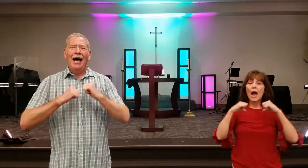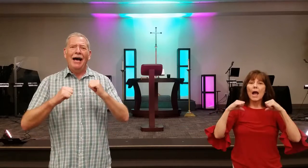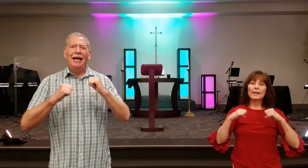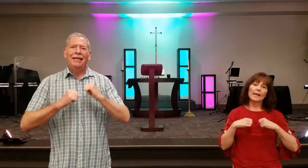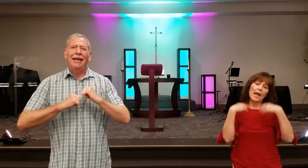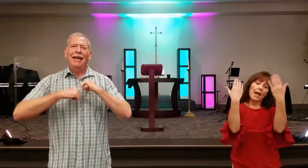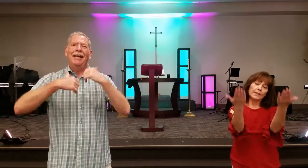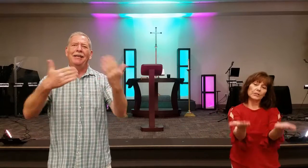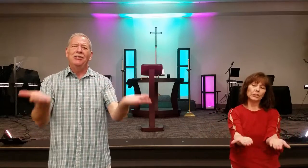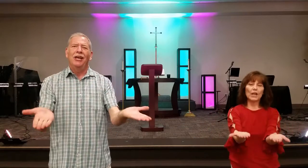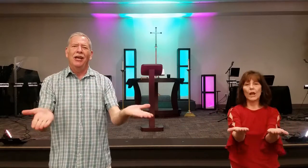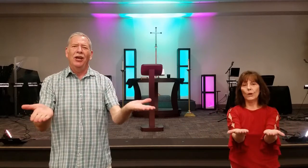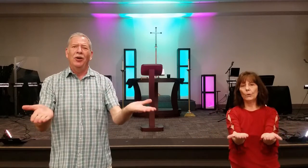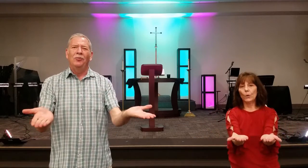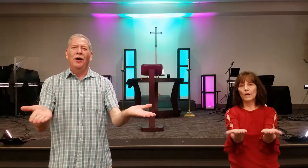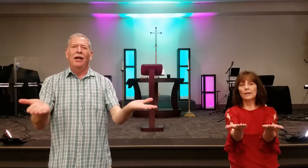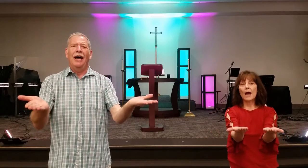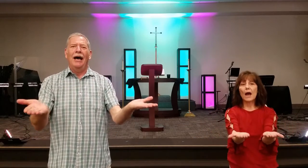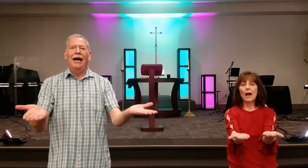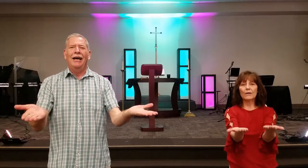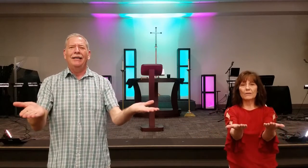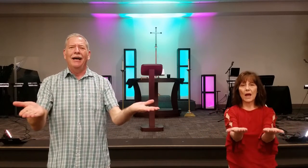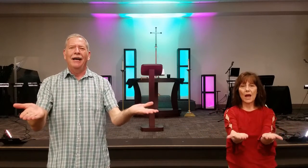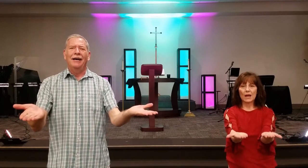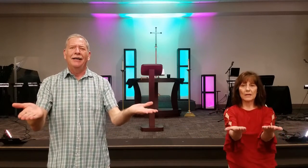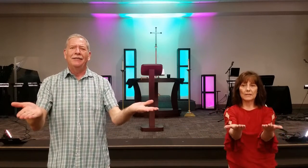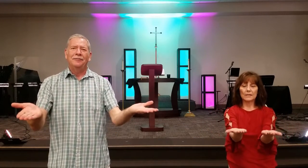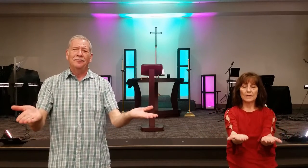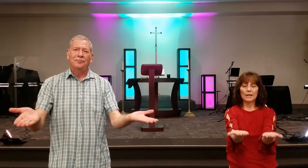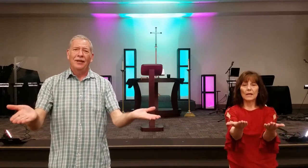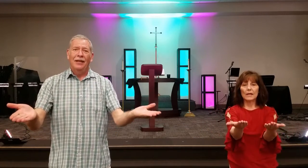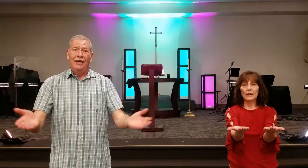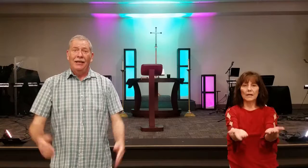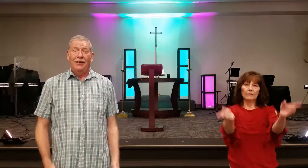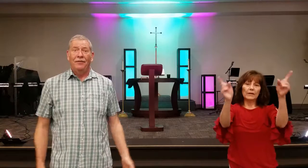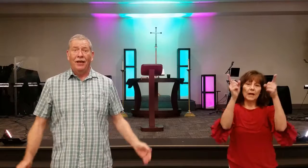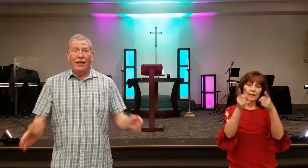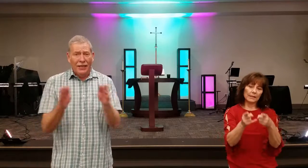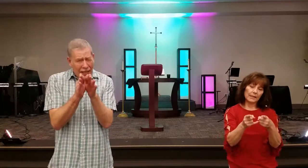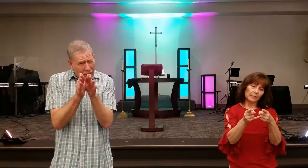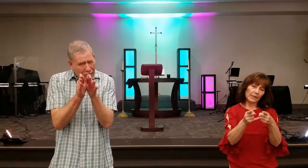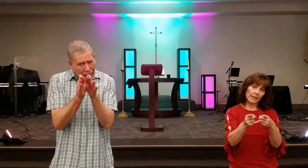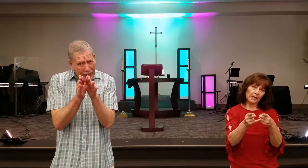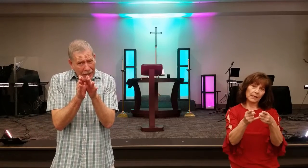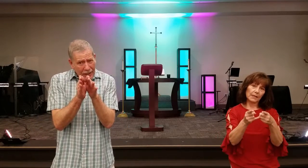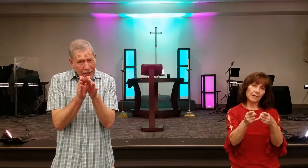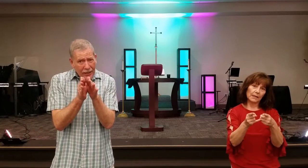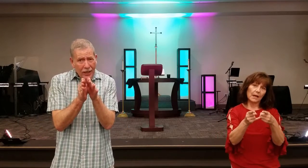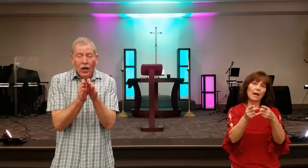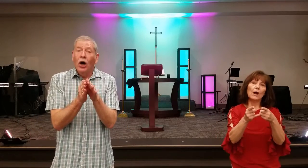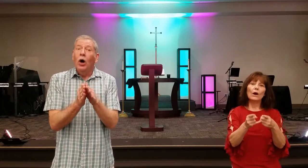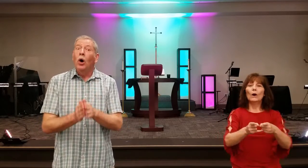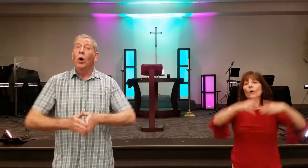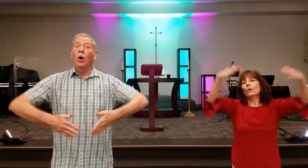I can share what I've got If I've a little bit